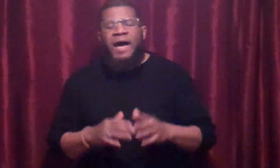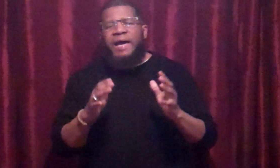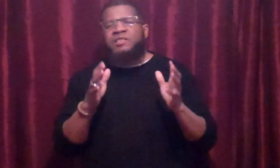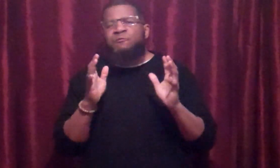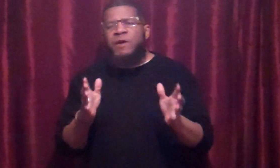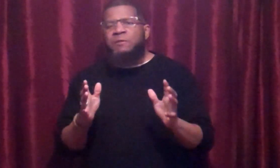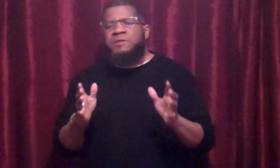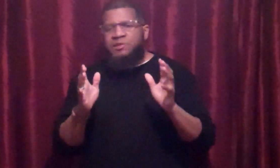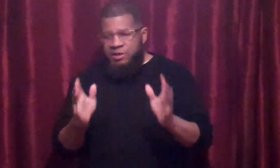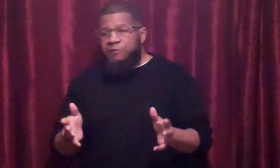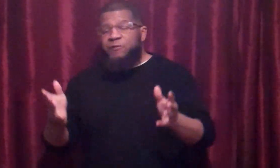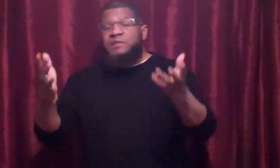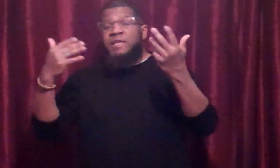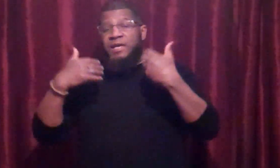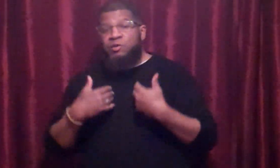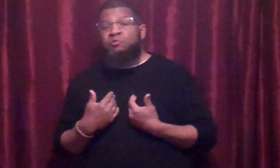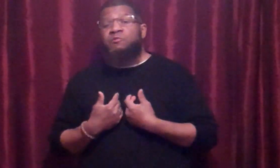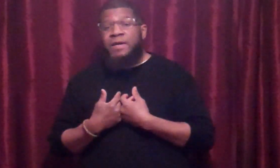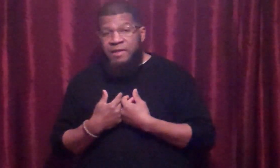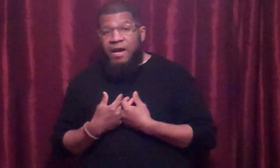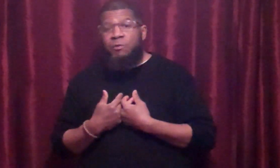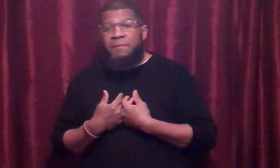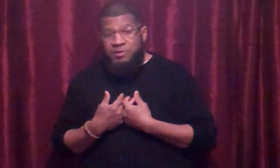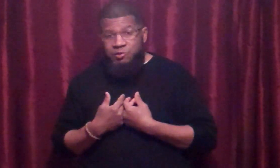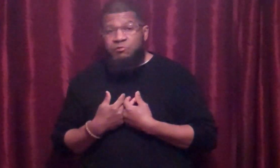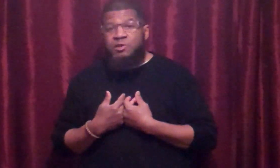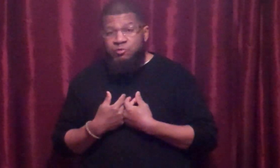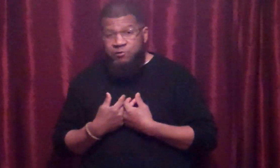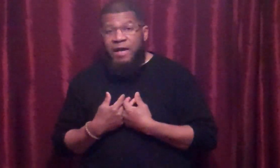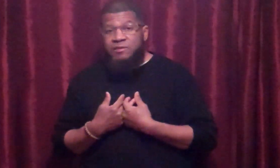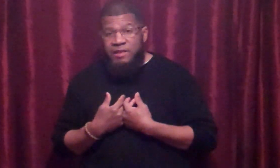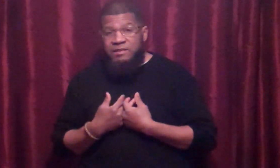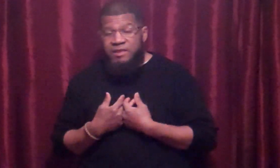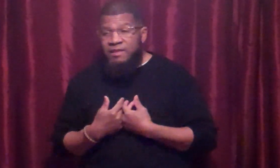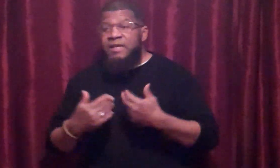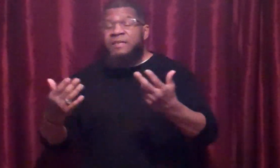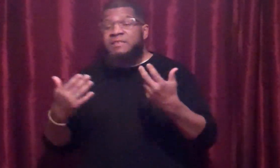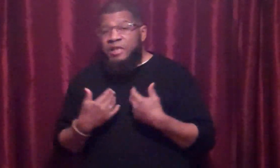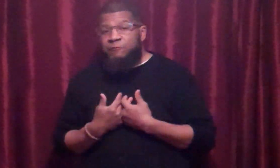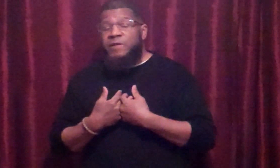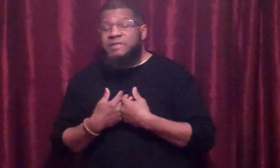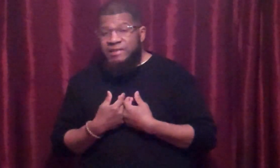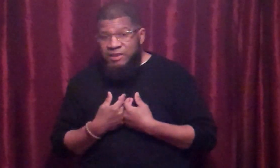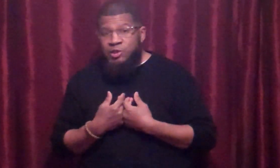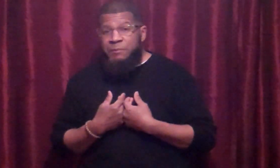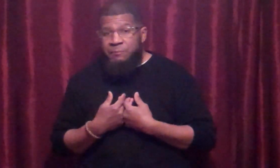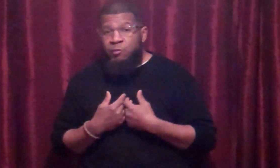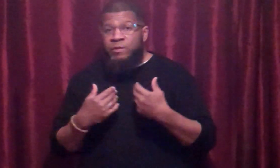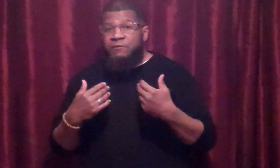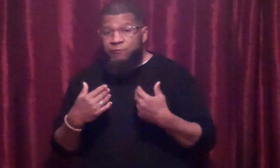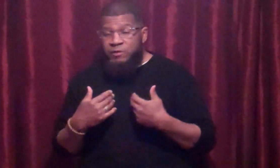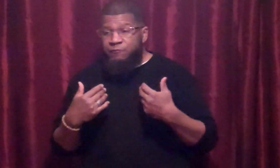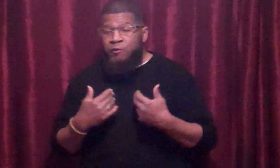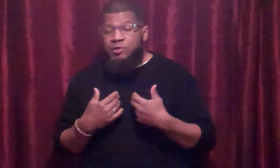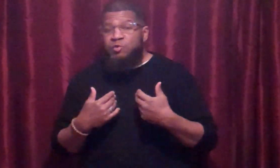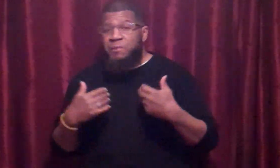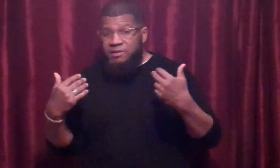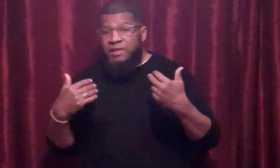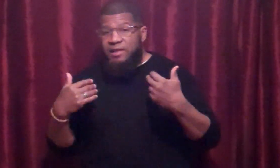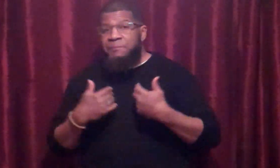I developed this defense that I use right now with my students in 2018. The defense I teach people when the first two months of the day come